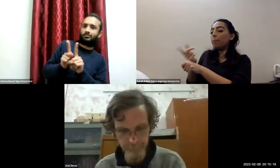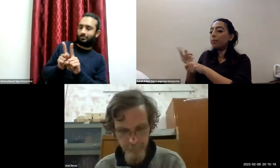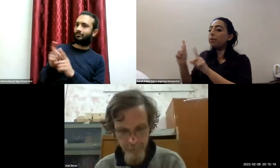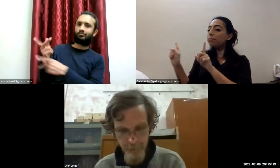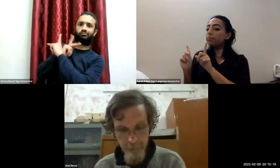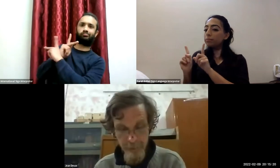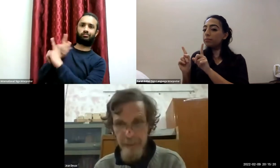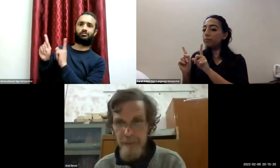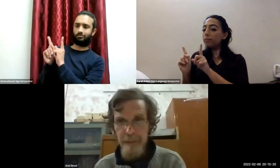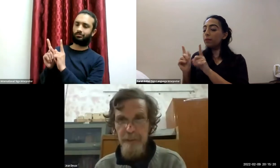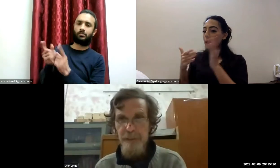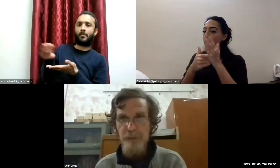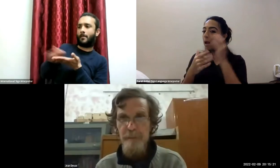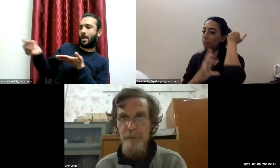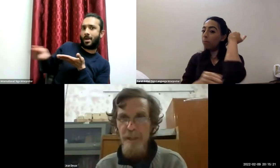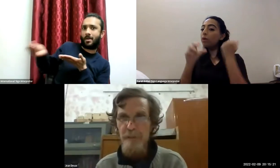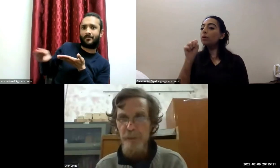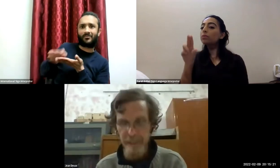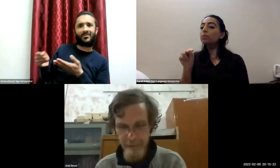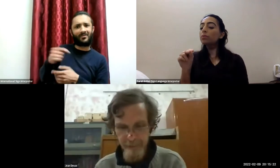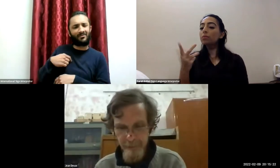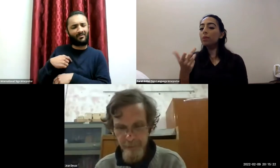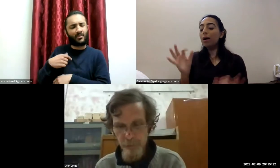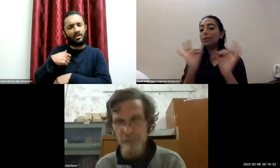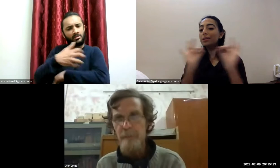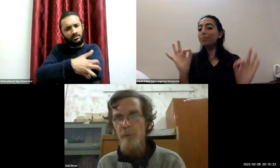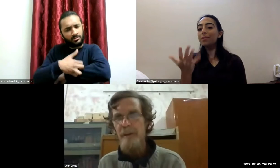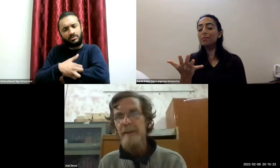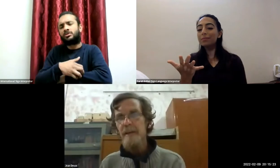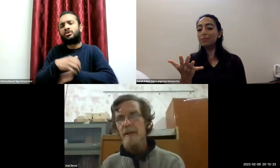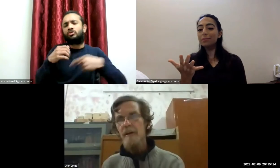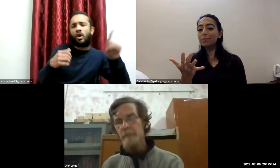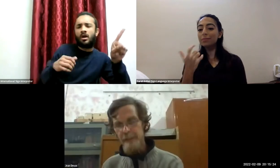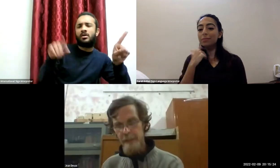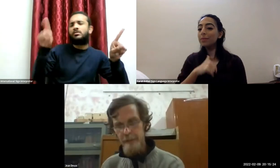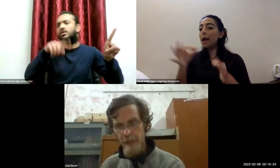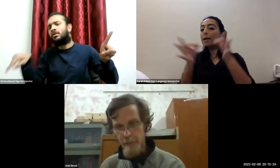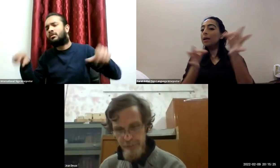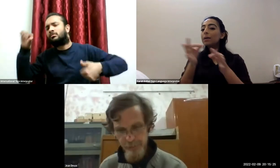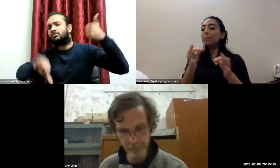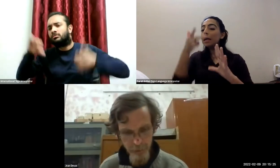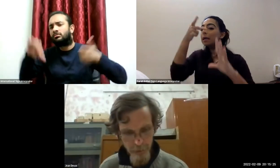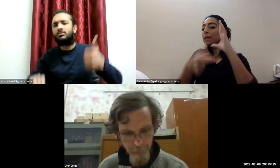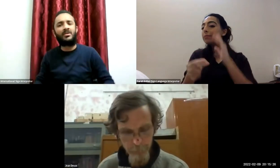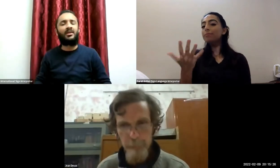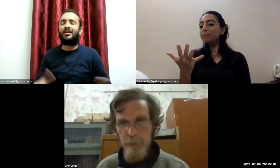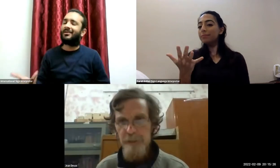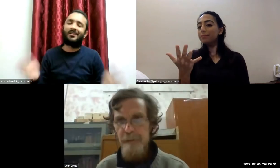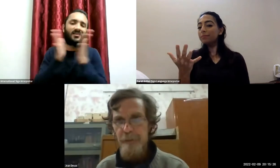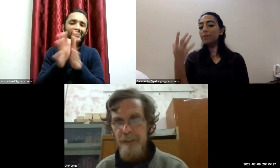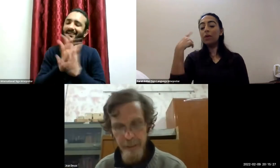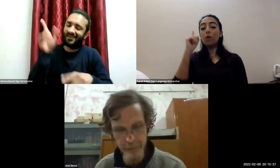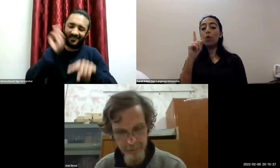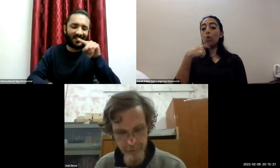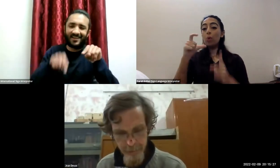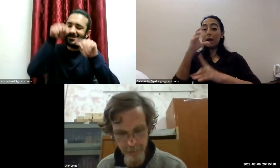and indeed there is no simple way of doing that there is no simple way of making an allowance for people's